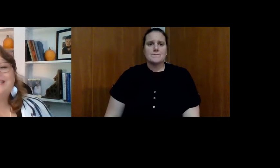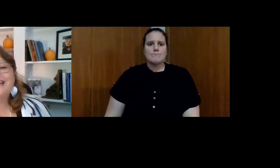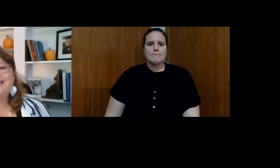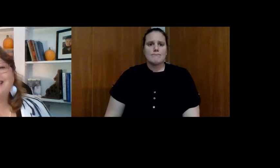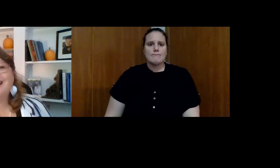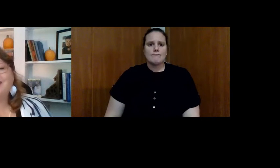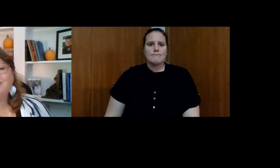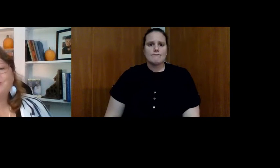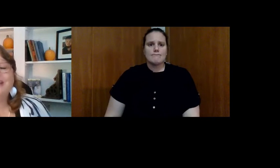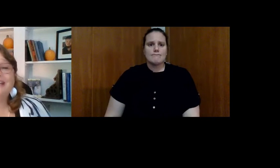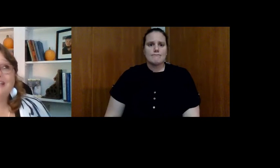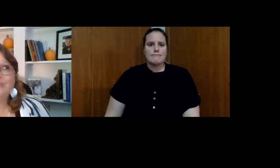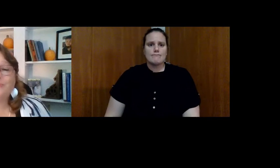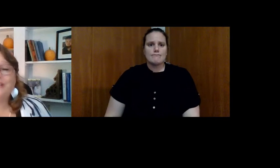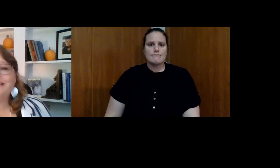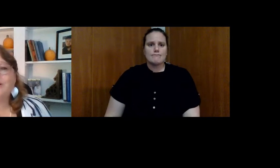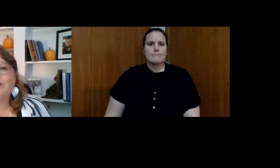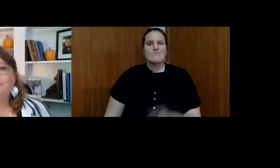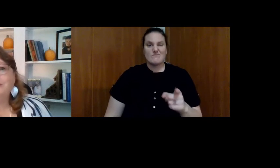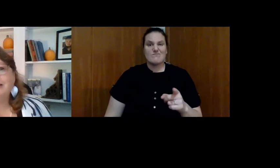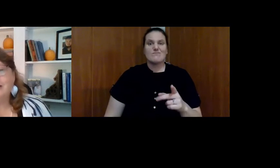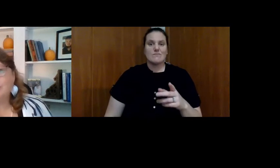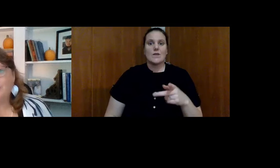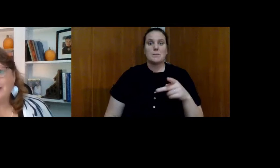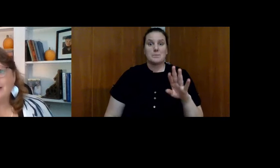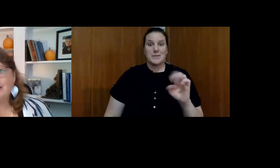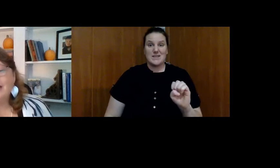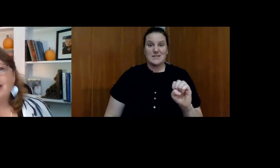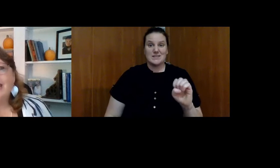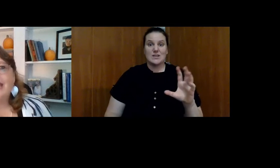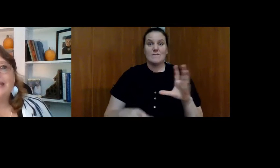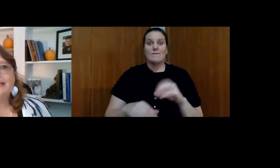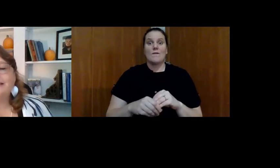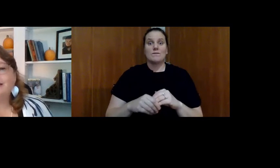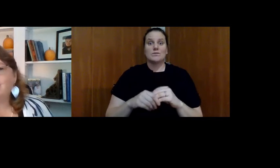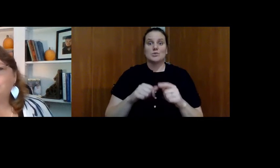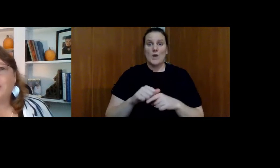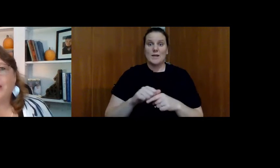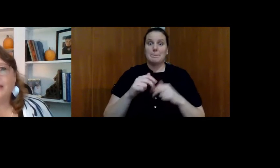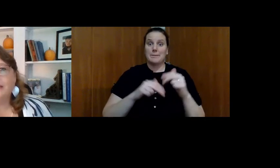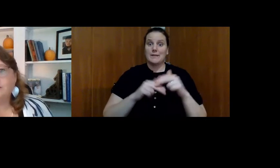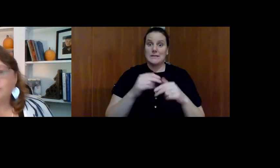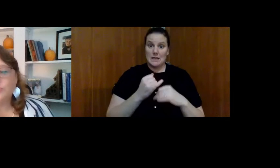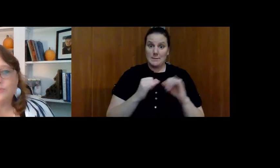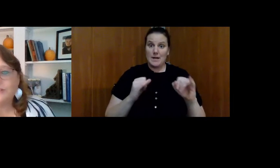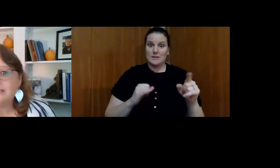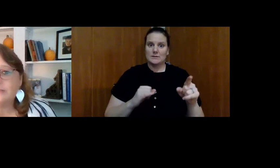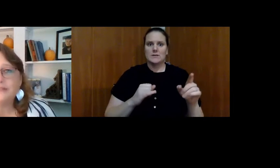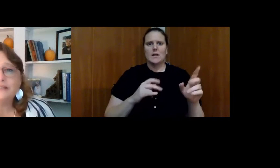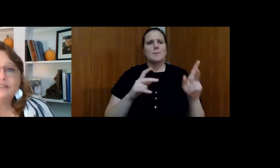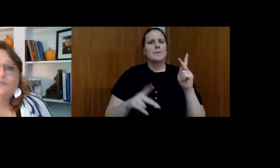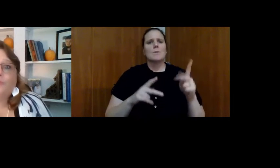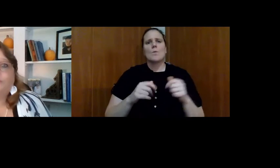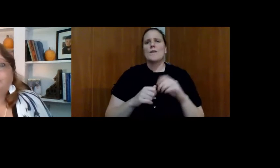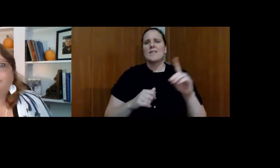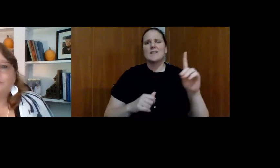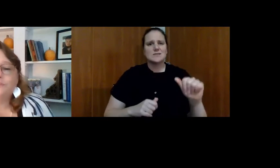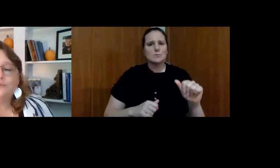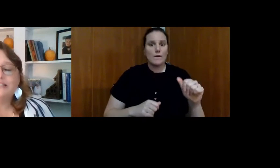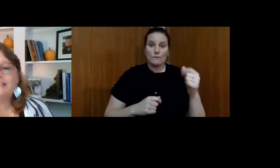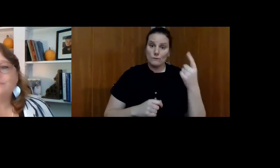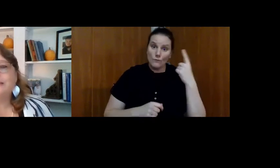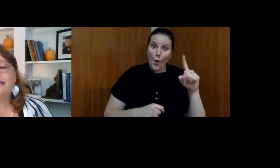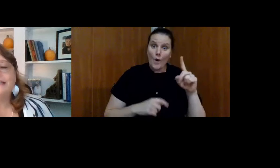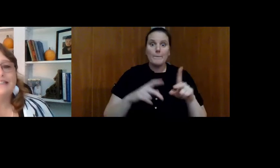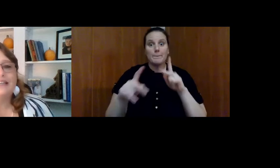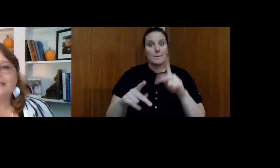Peace does training each week. It's called Building Independence. And it's led by individuals with disabilities for individuals